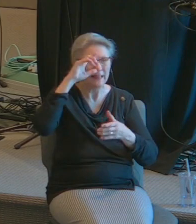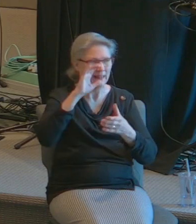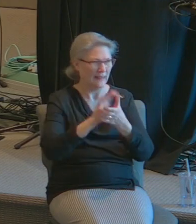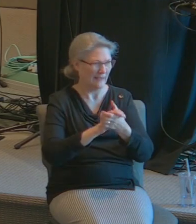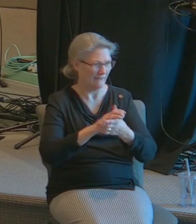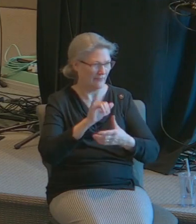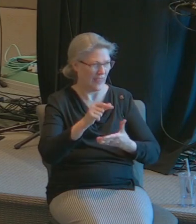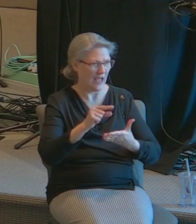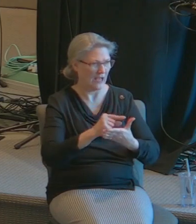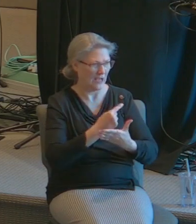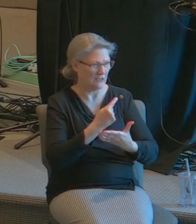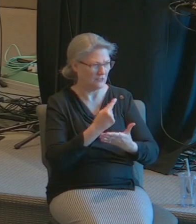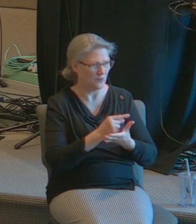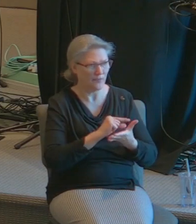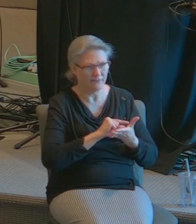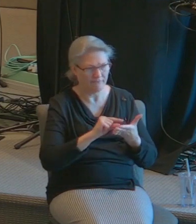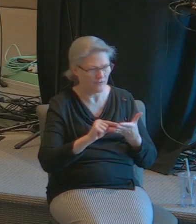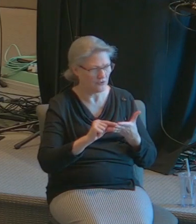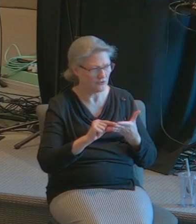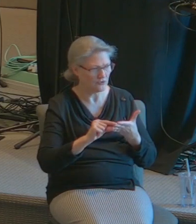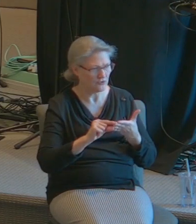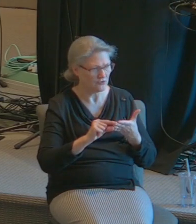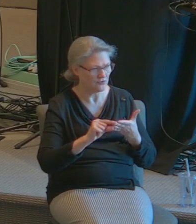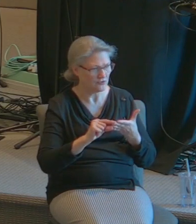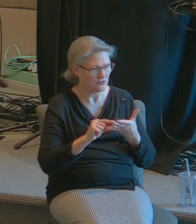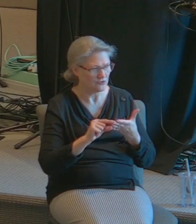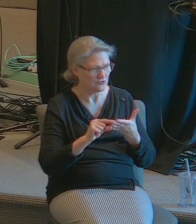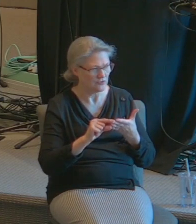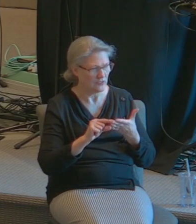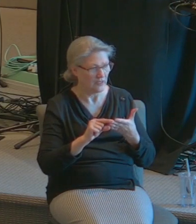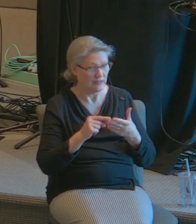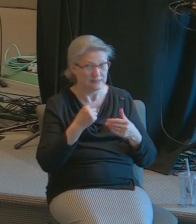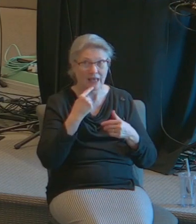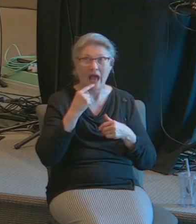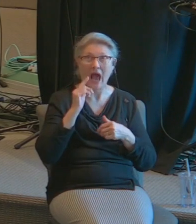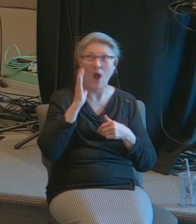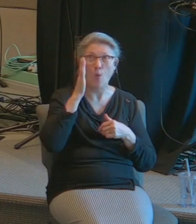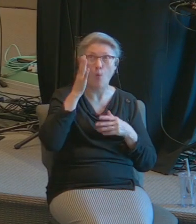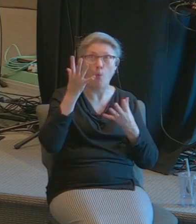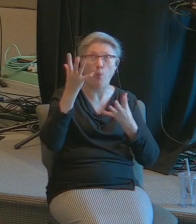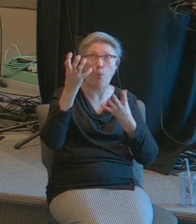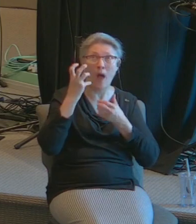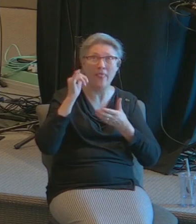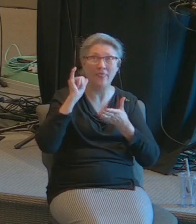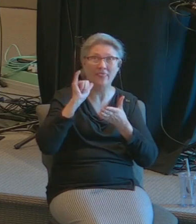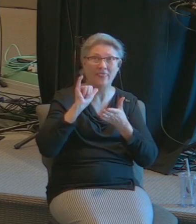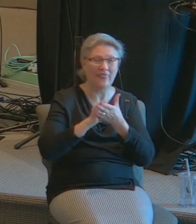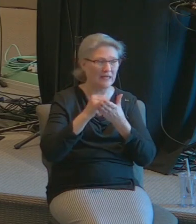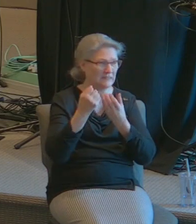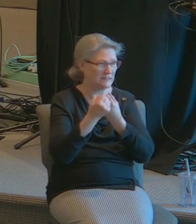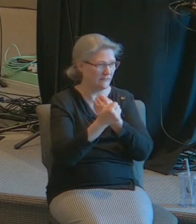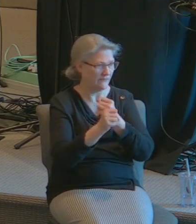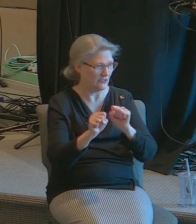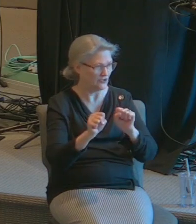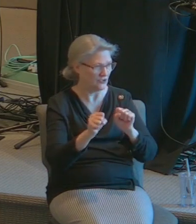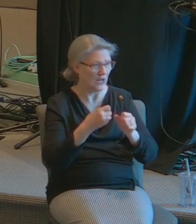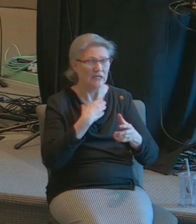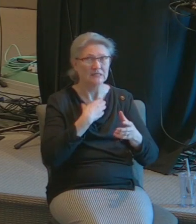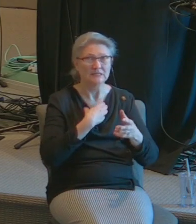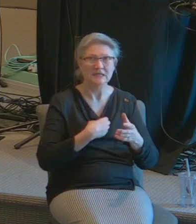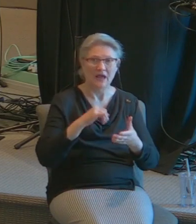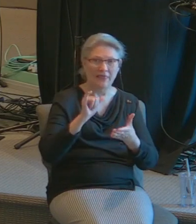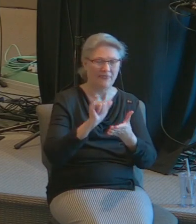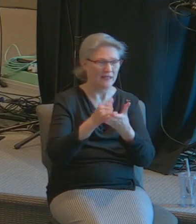in the encapsulated part and say I want that I desire that